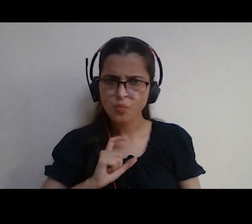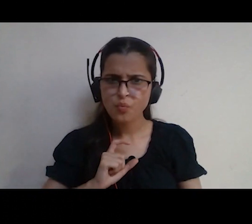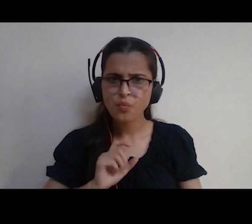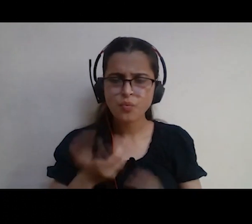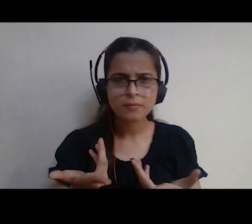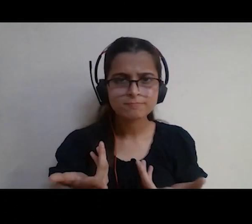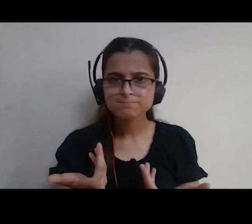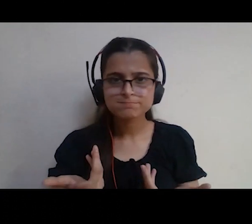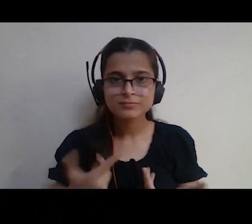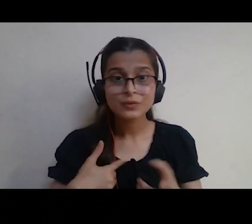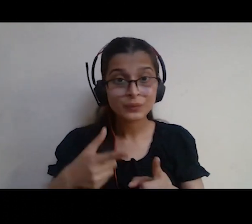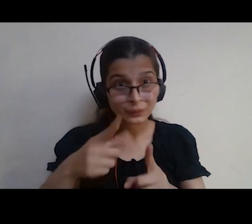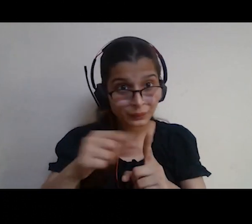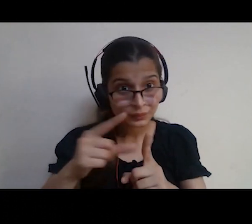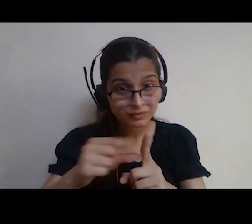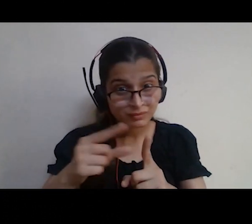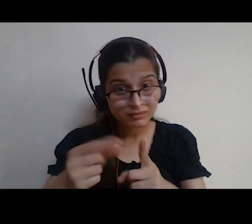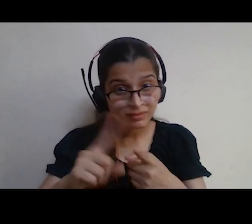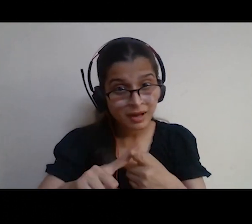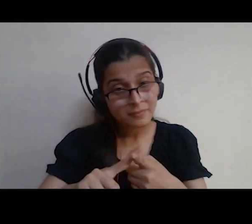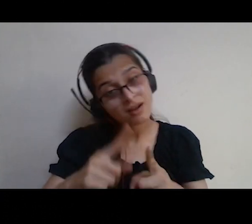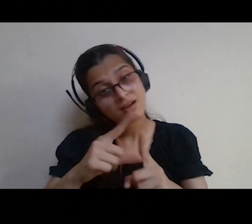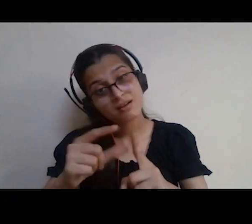did not do anything to